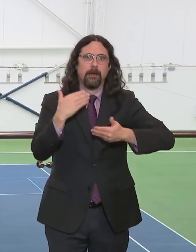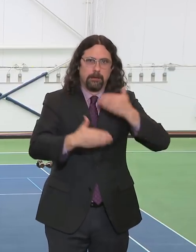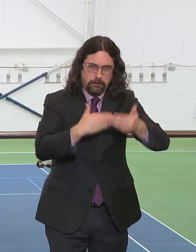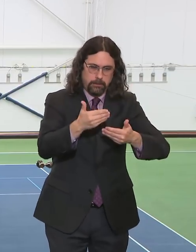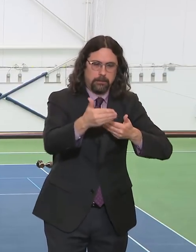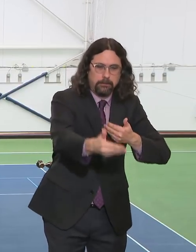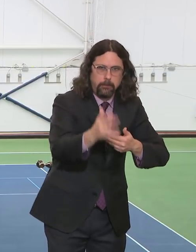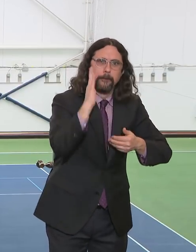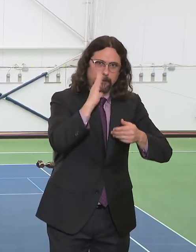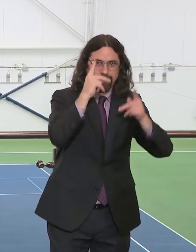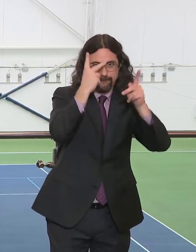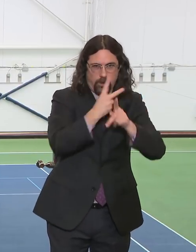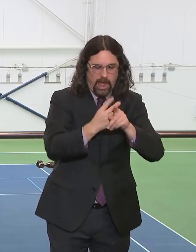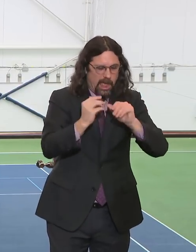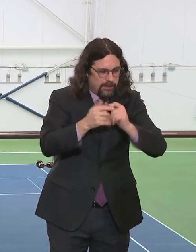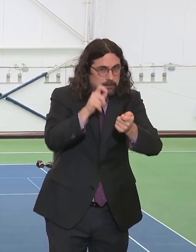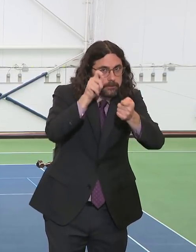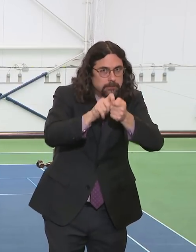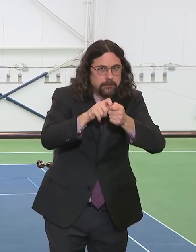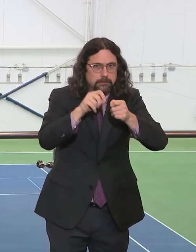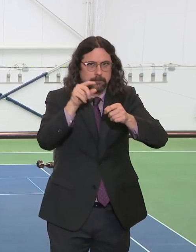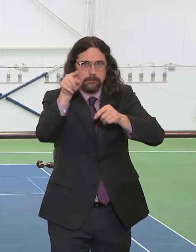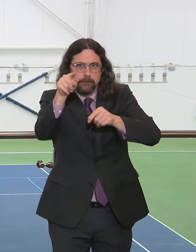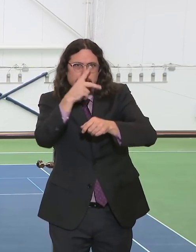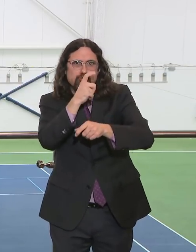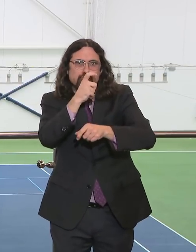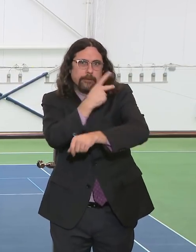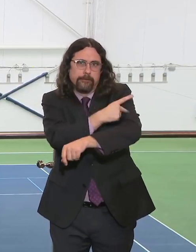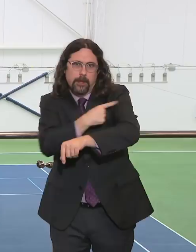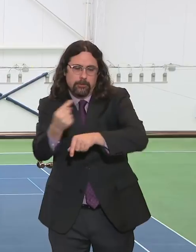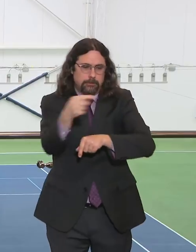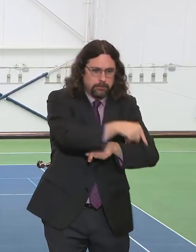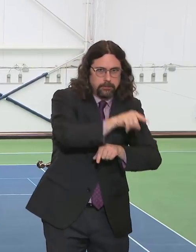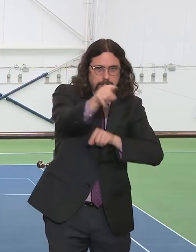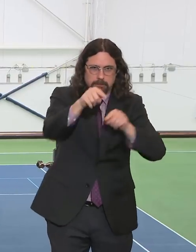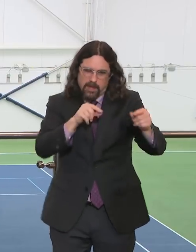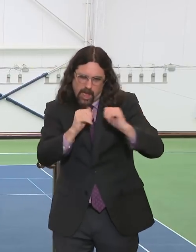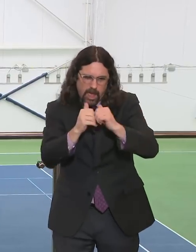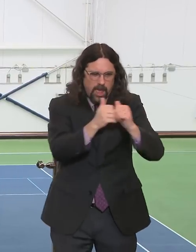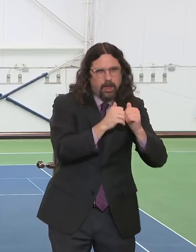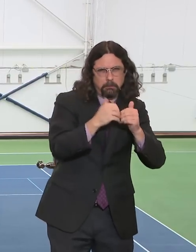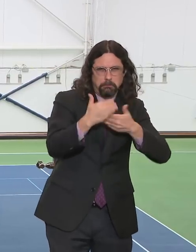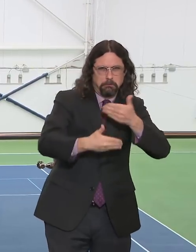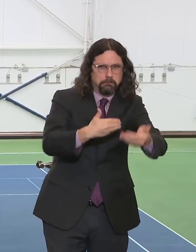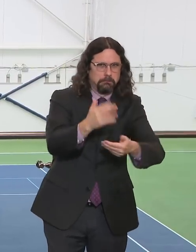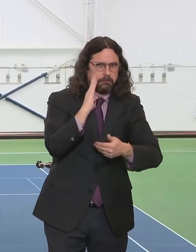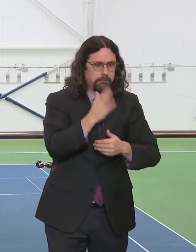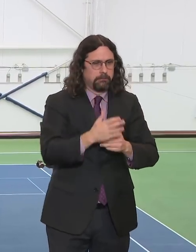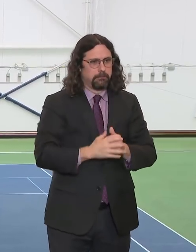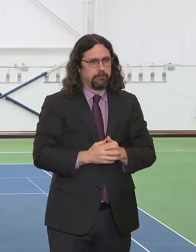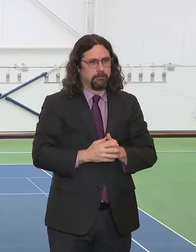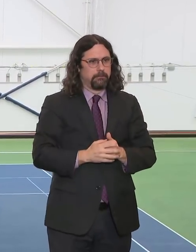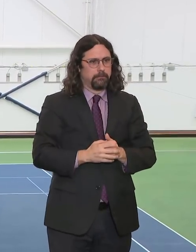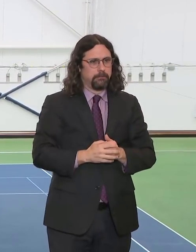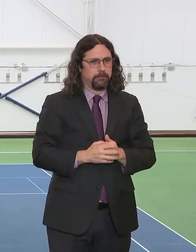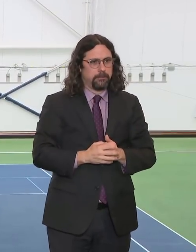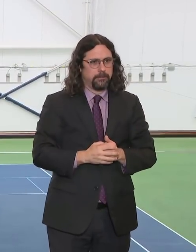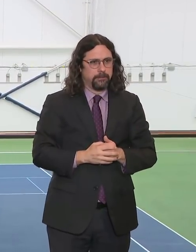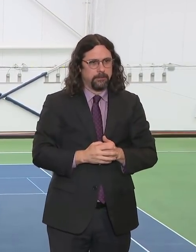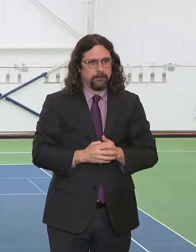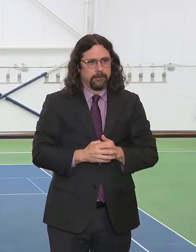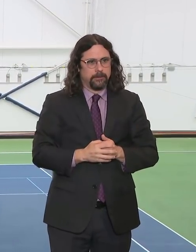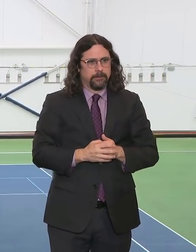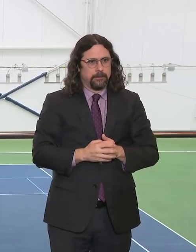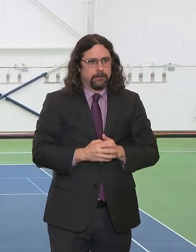Ultimately, yes, you have to get the right people to the right place. But remember, the hospitals right now are being converted to all ICU or maximum